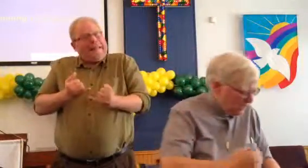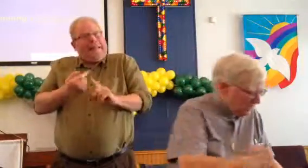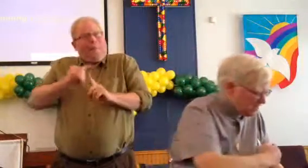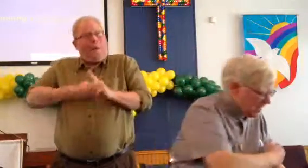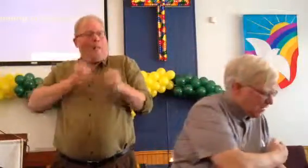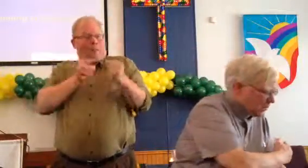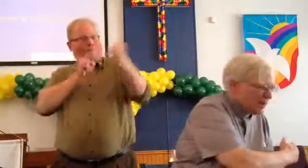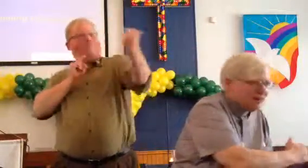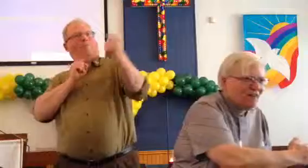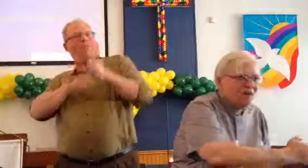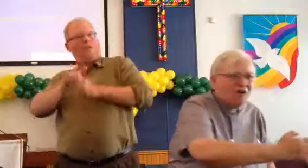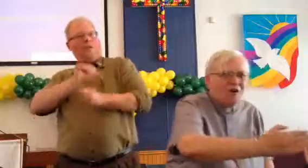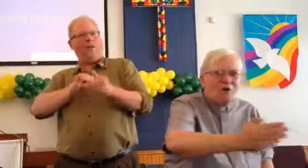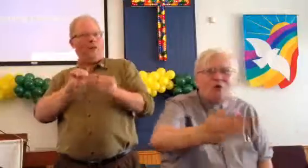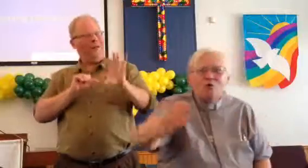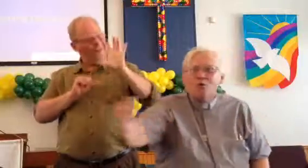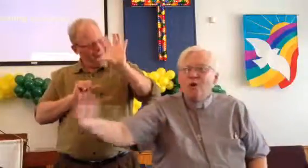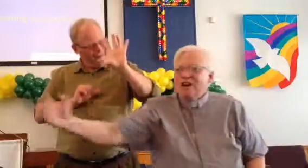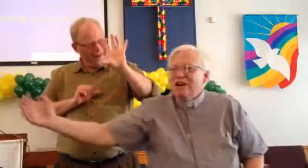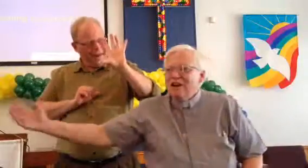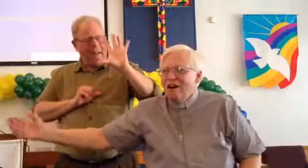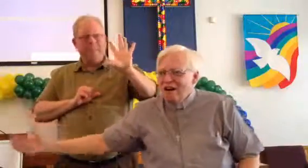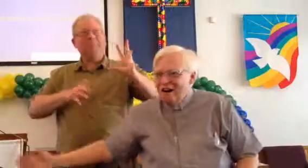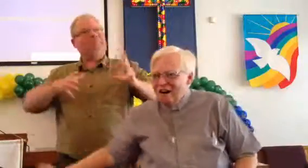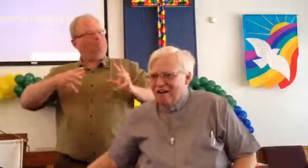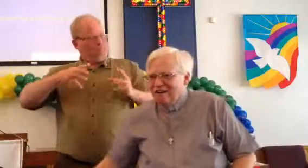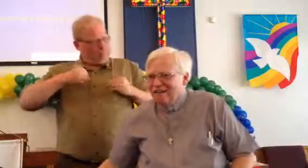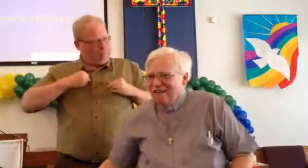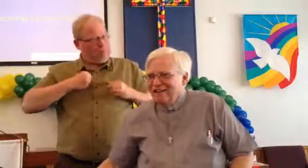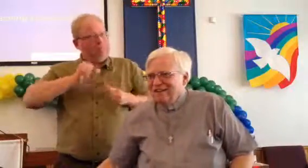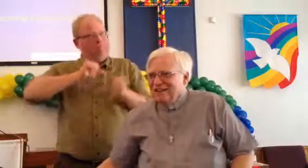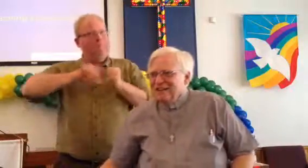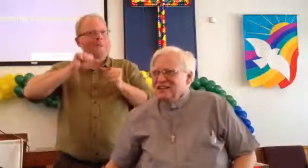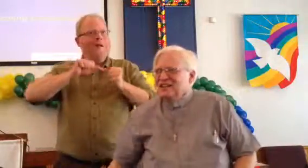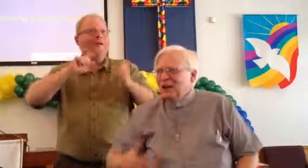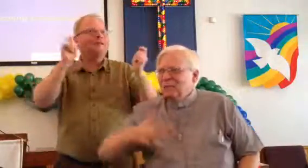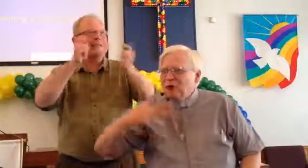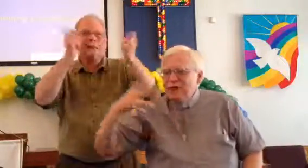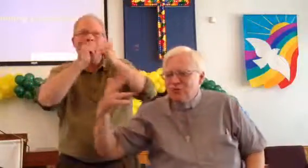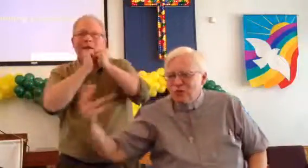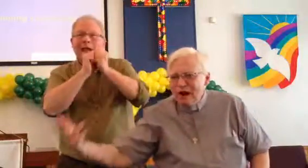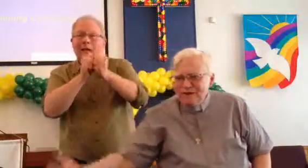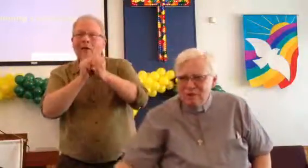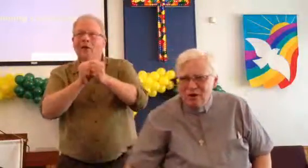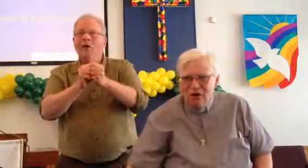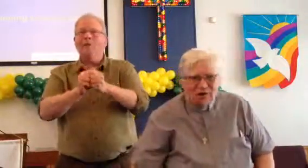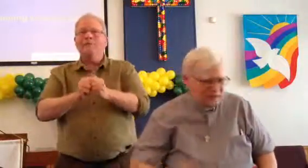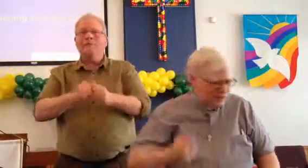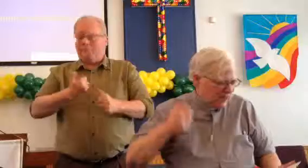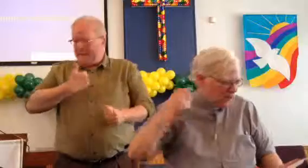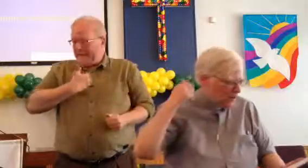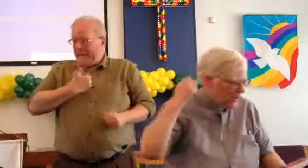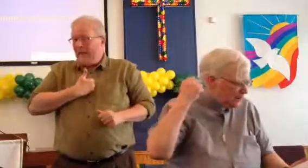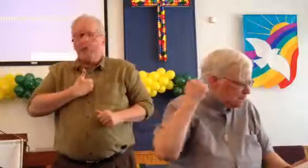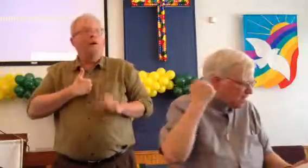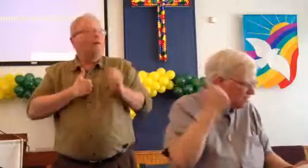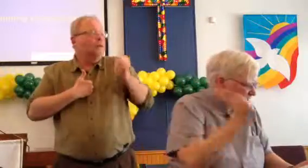let's celebrate who we are. Let's celebrate the rainbow. Let's celebrate the